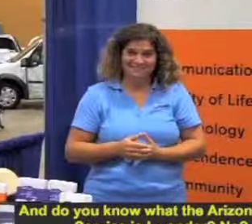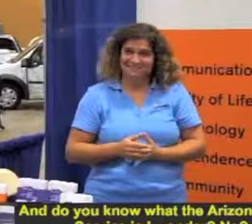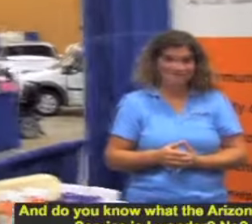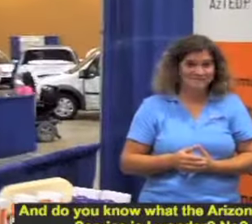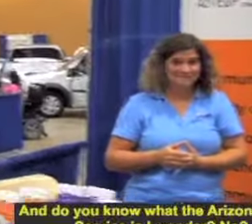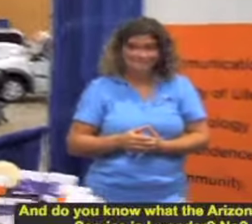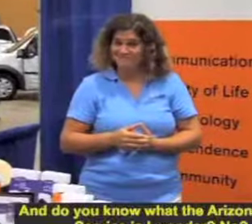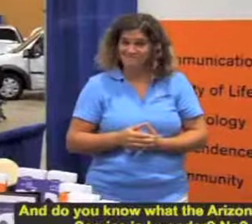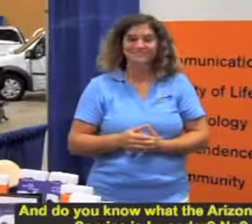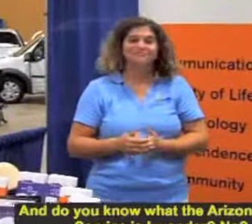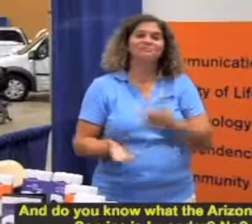No?